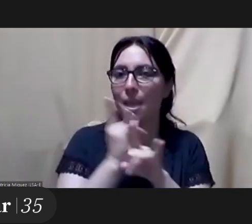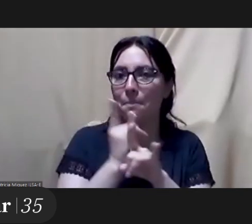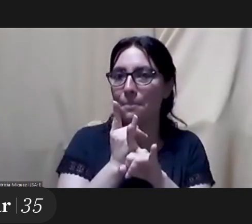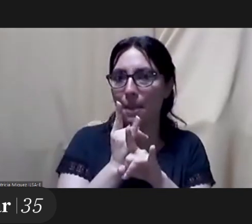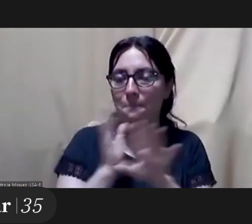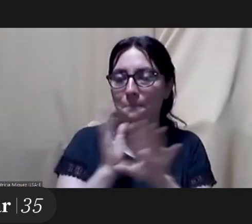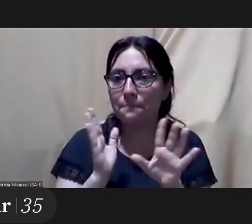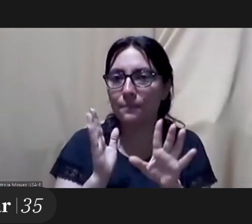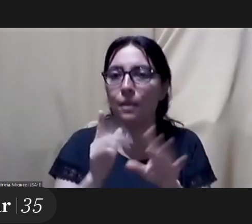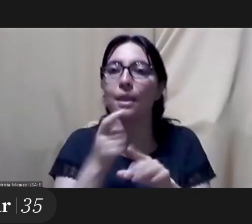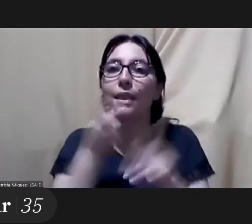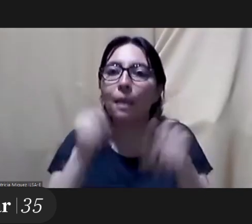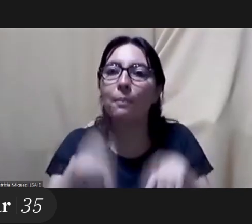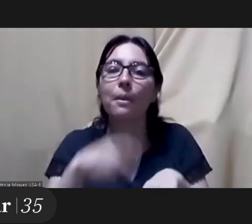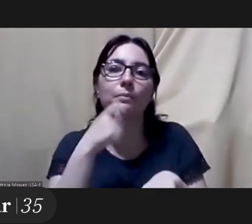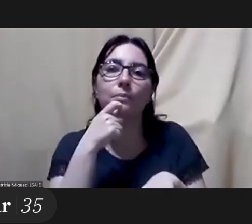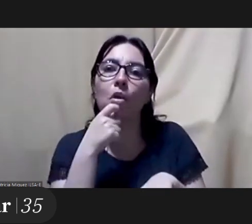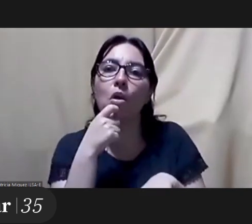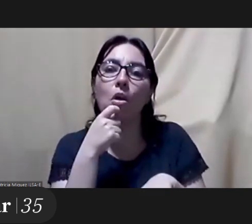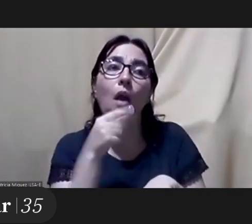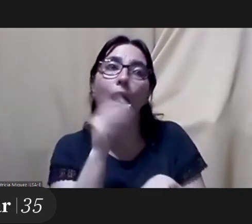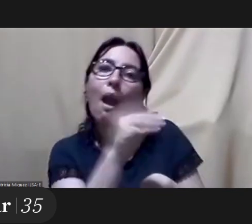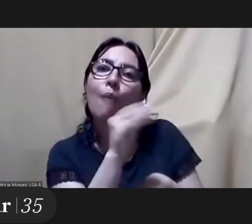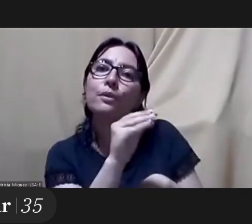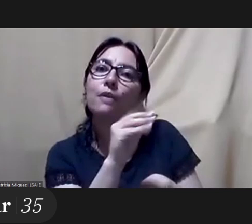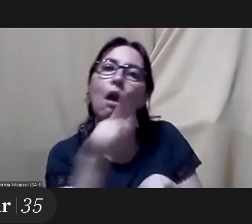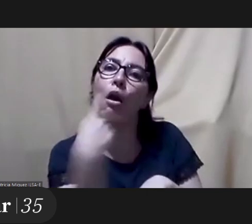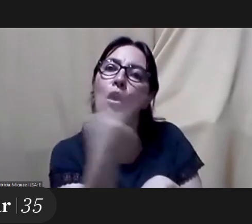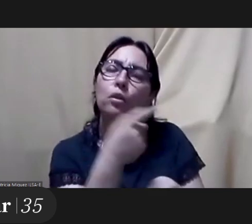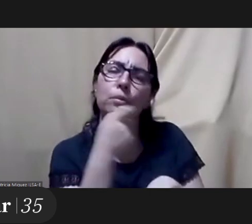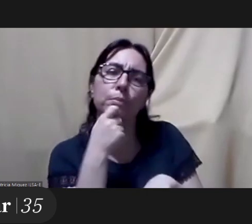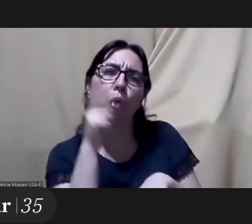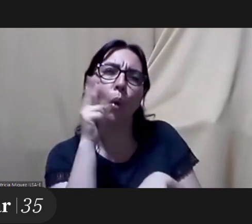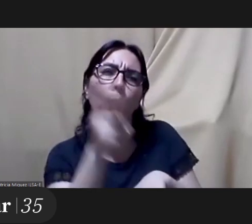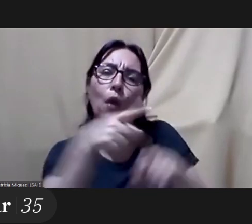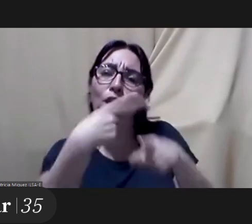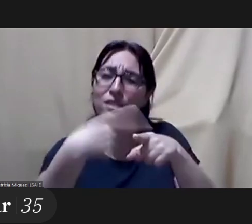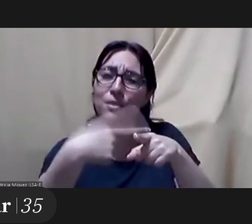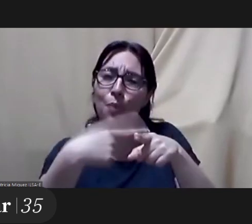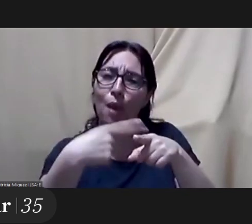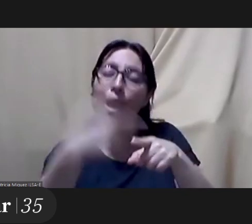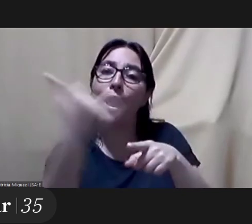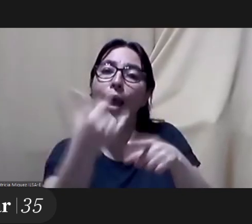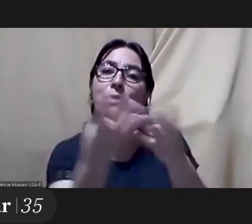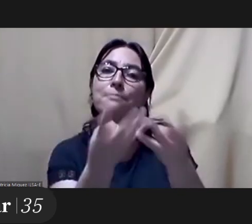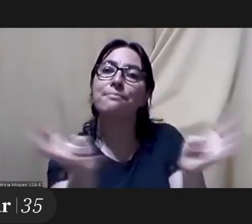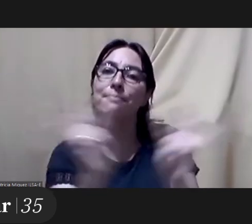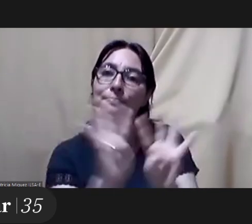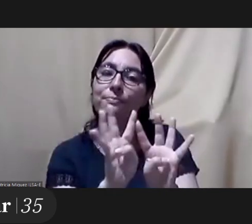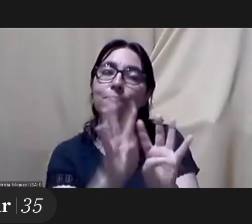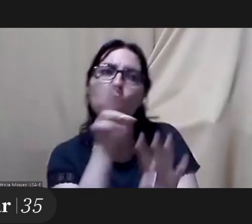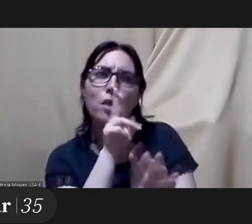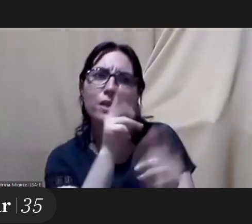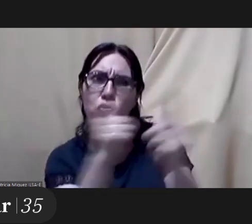because we need to make everyone aware every time we can if there's a festival if there's a round table